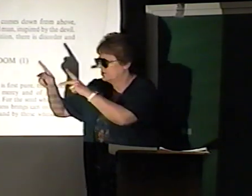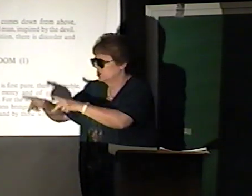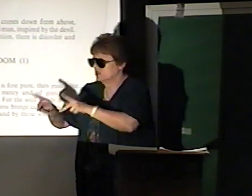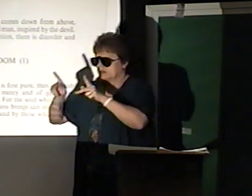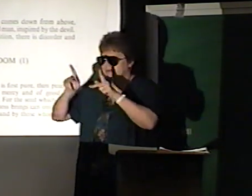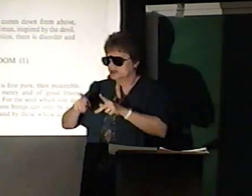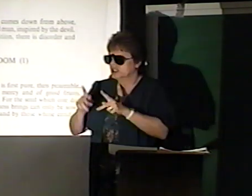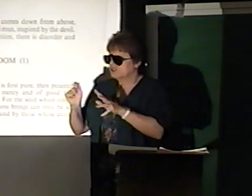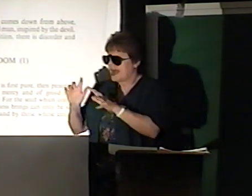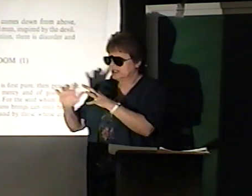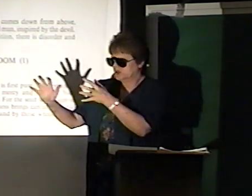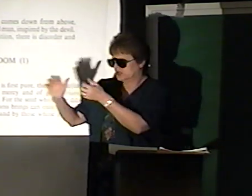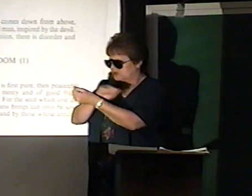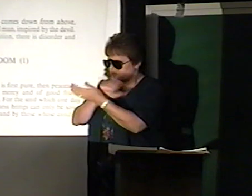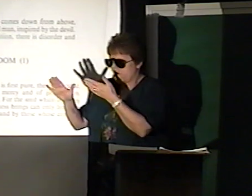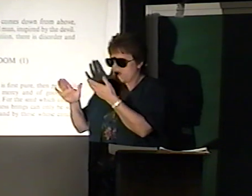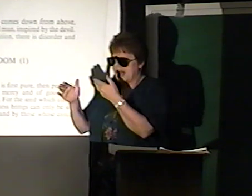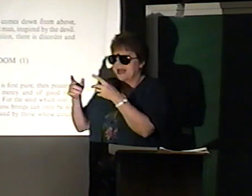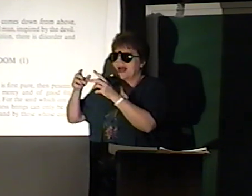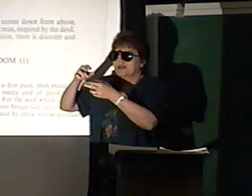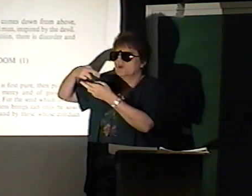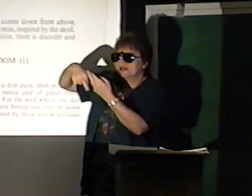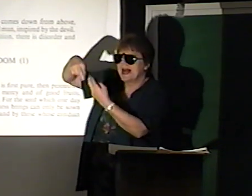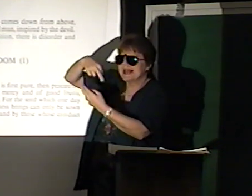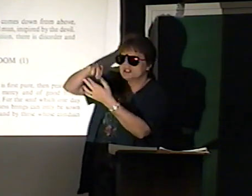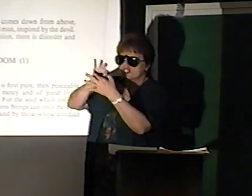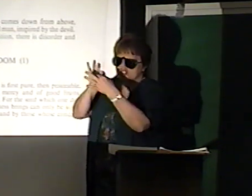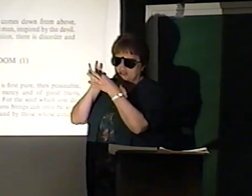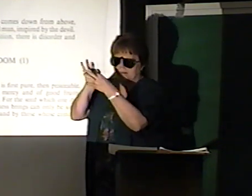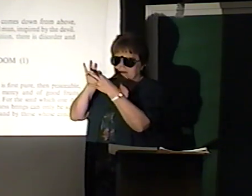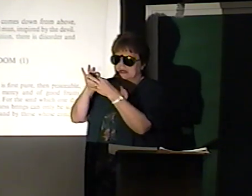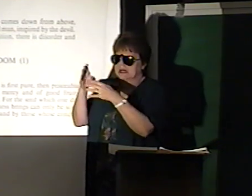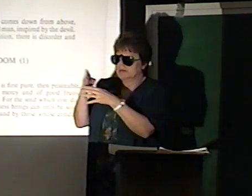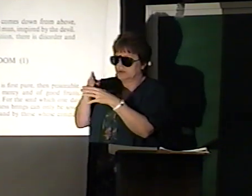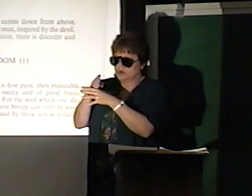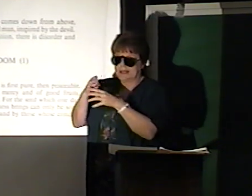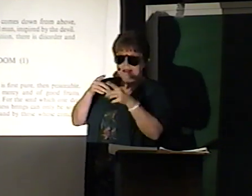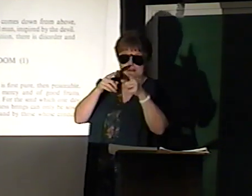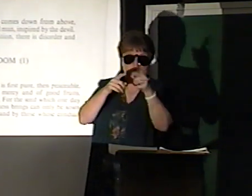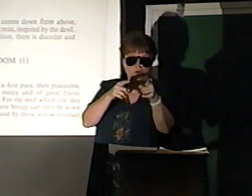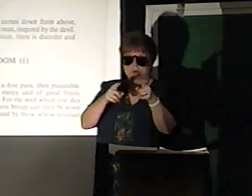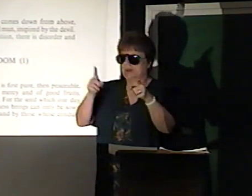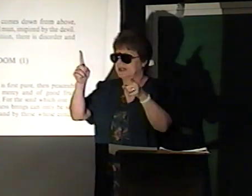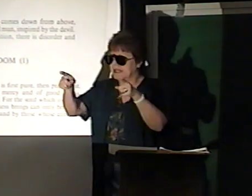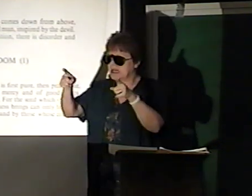trying to destroy the relationship between you and